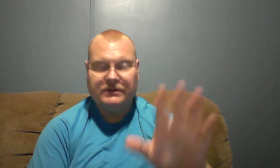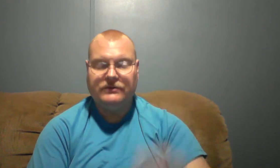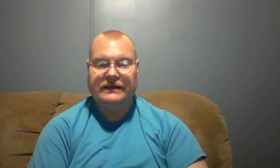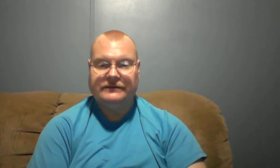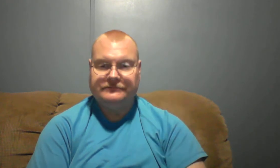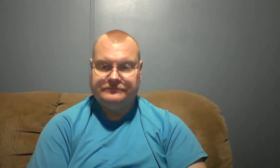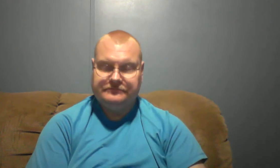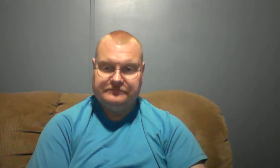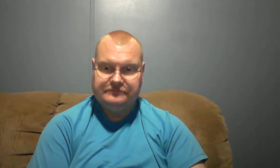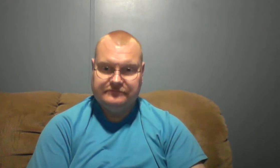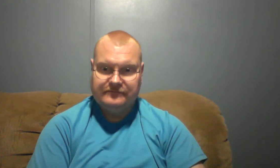do that